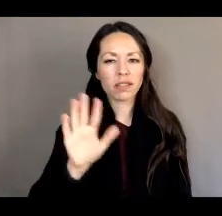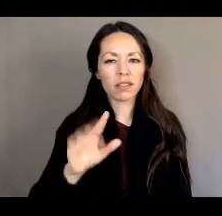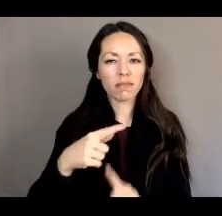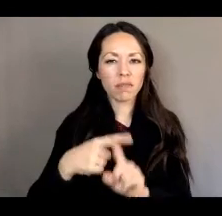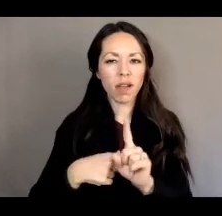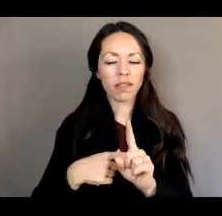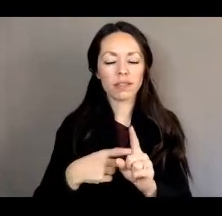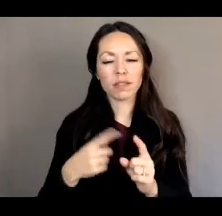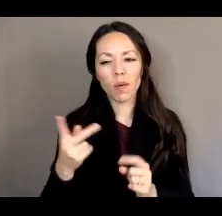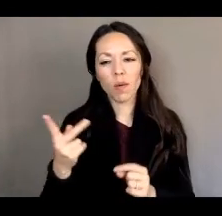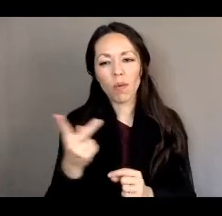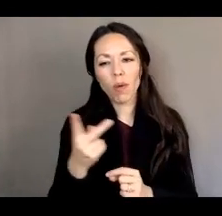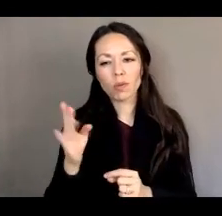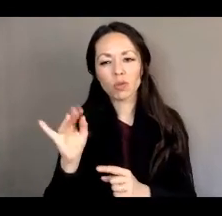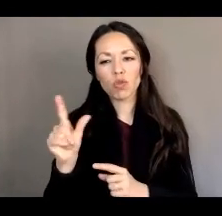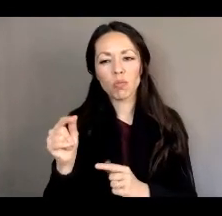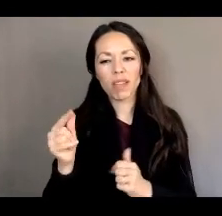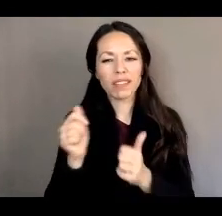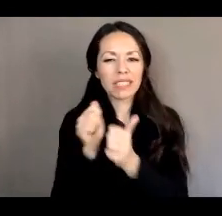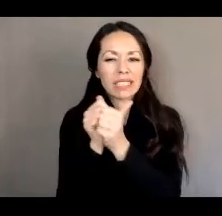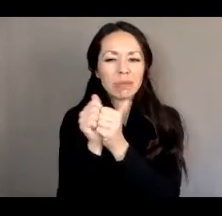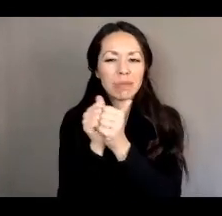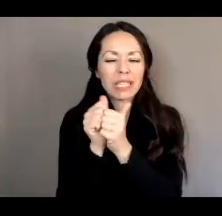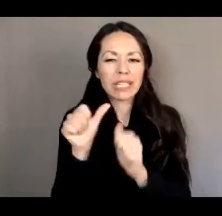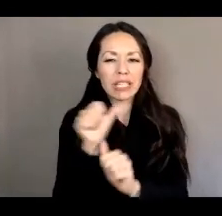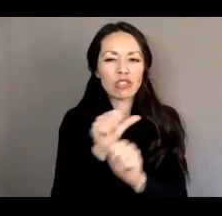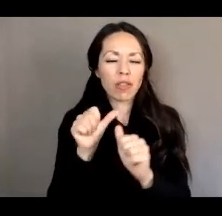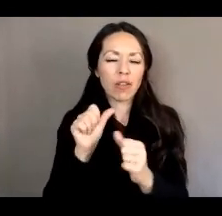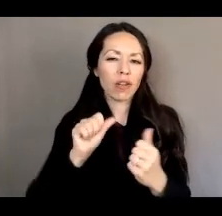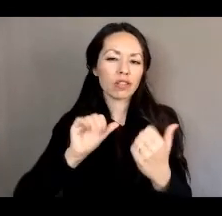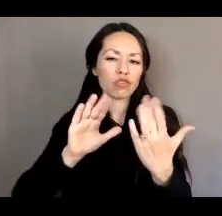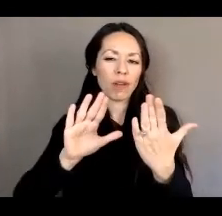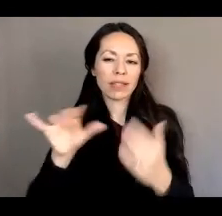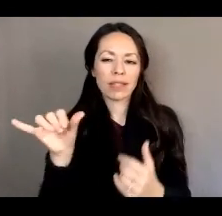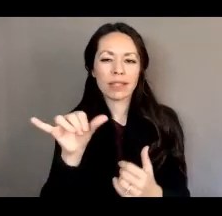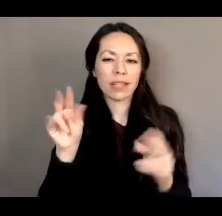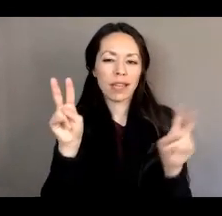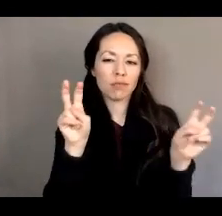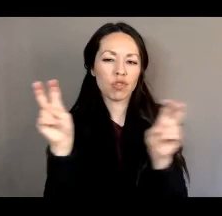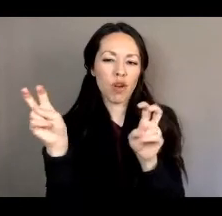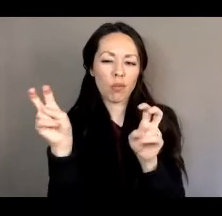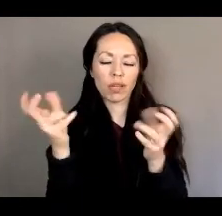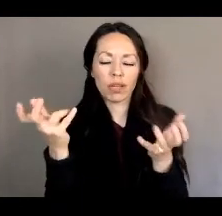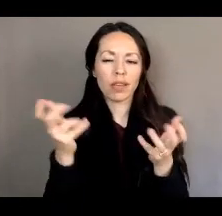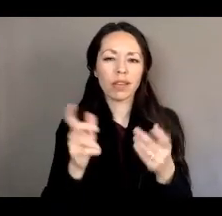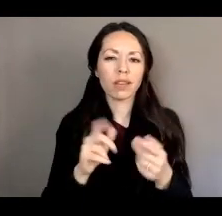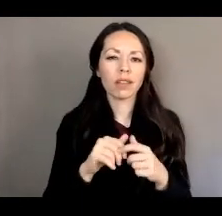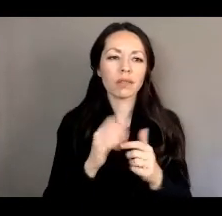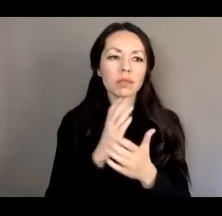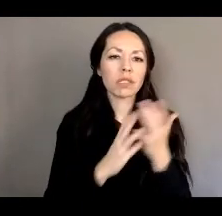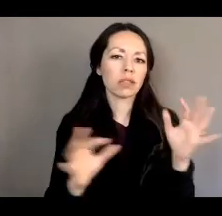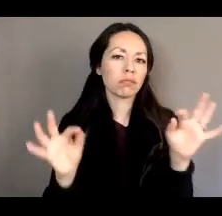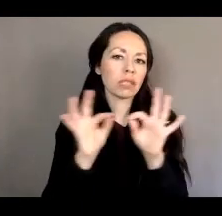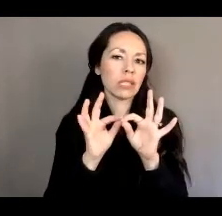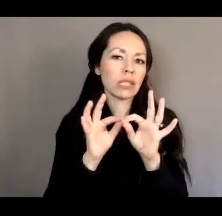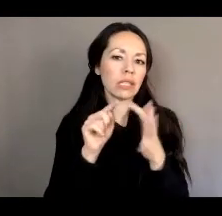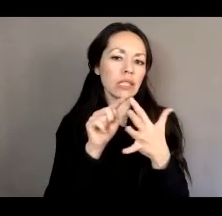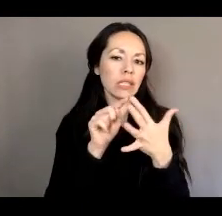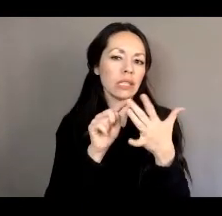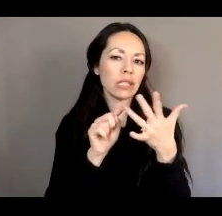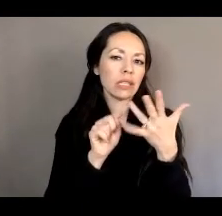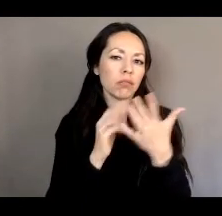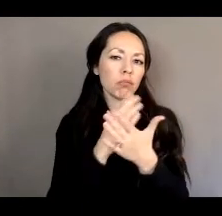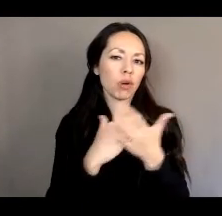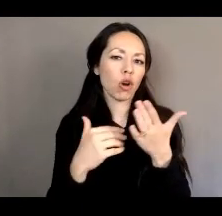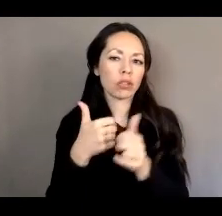two competing bills. They both address the same topic, but there are some key factors in each of these bills